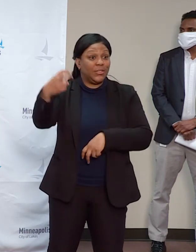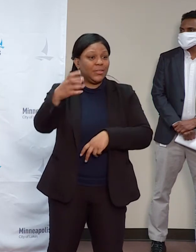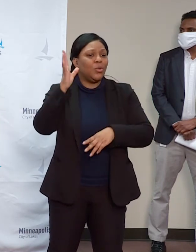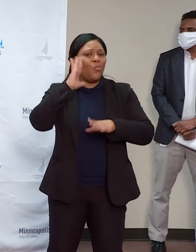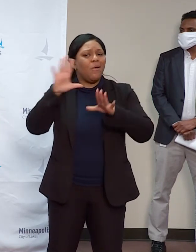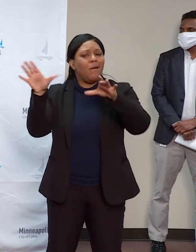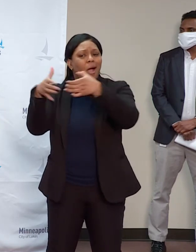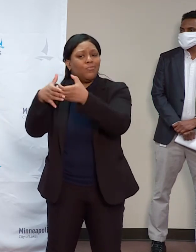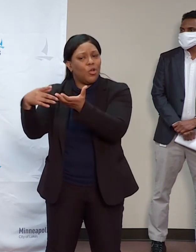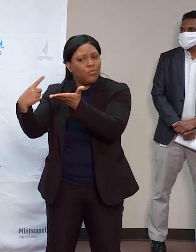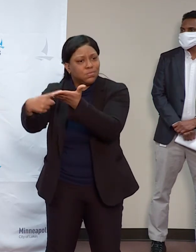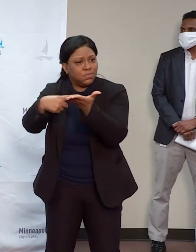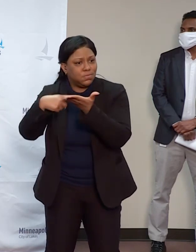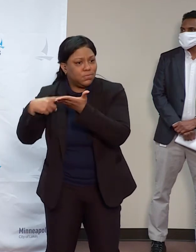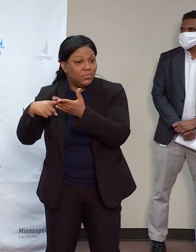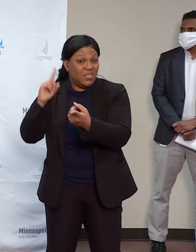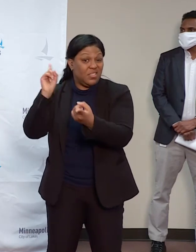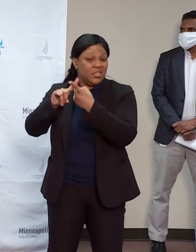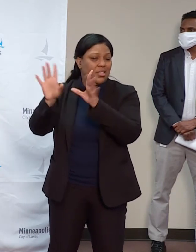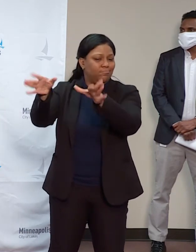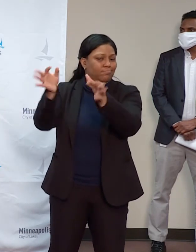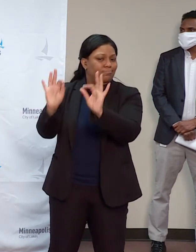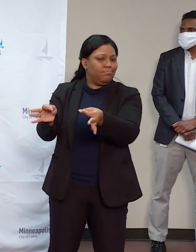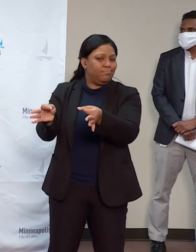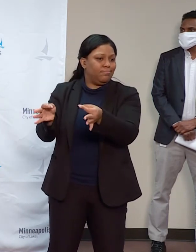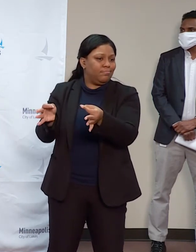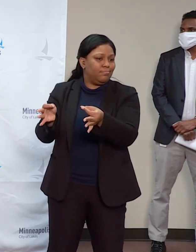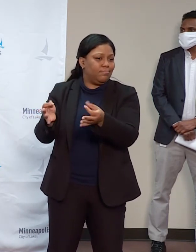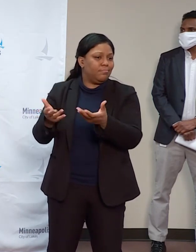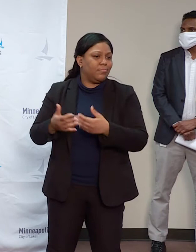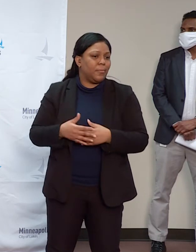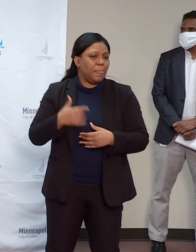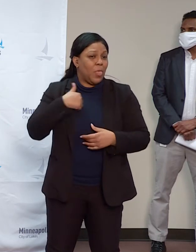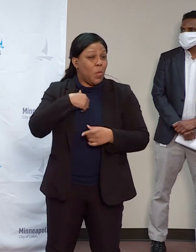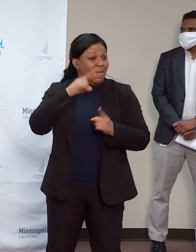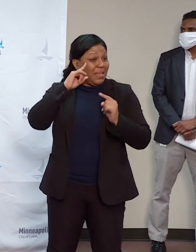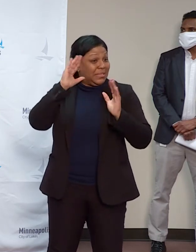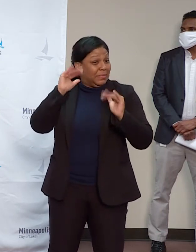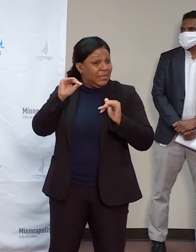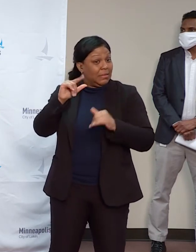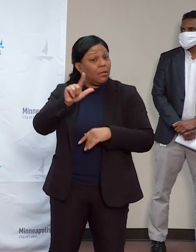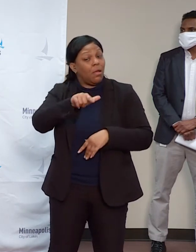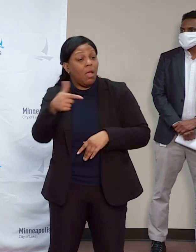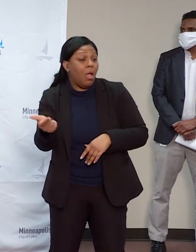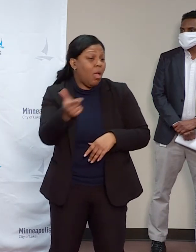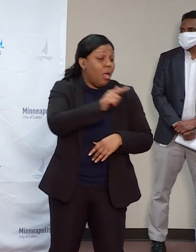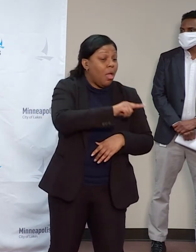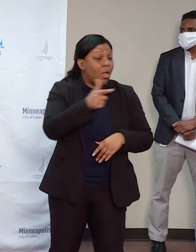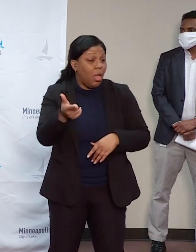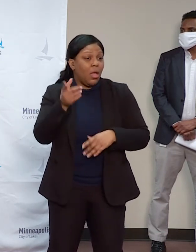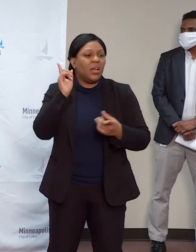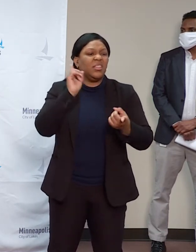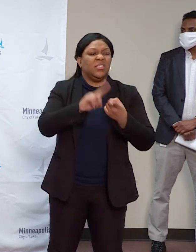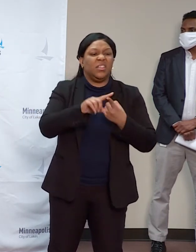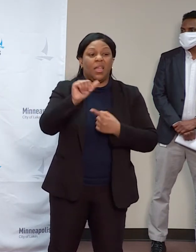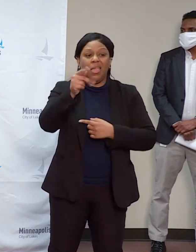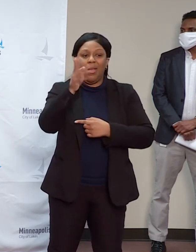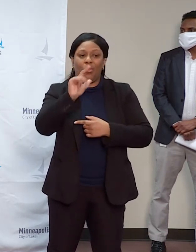And we expect this whole process to, uh, last until about mid to late April. So thank you. Appreciate it.